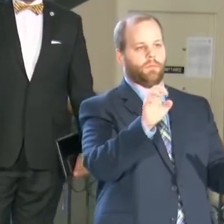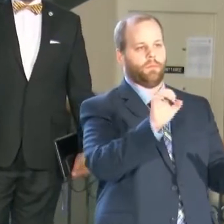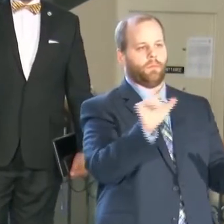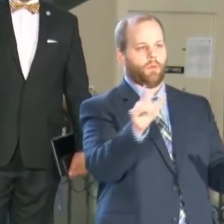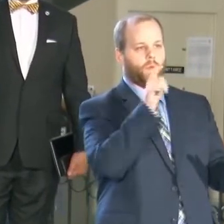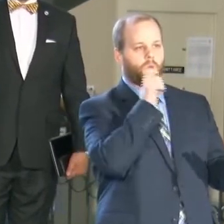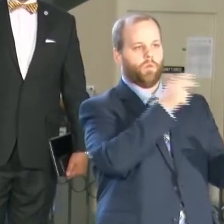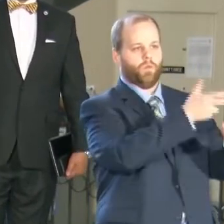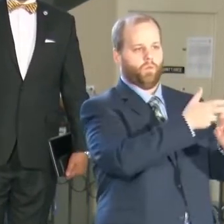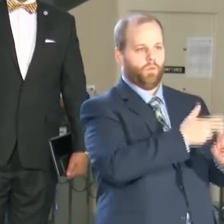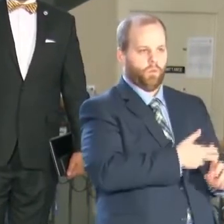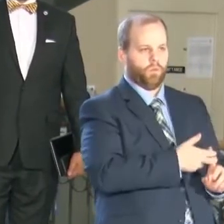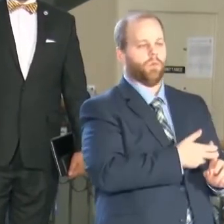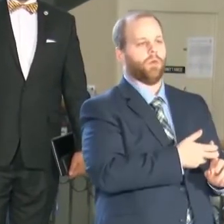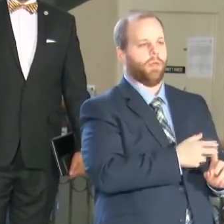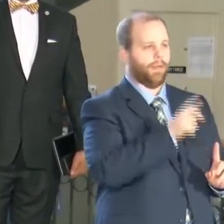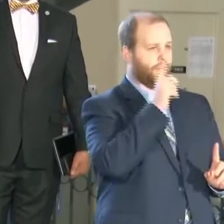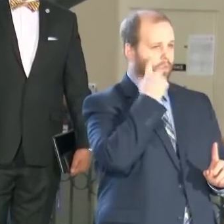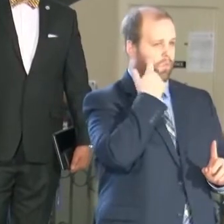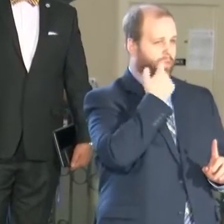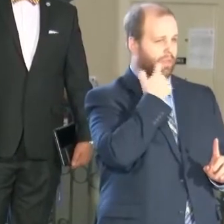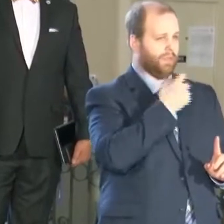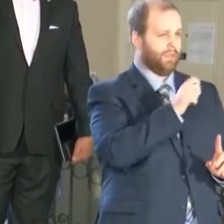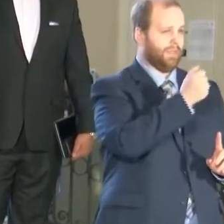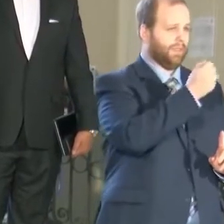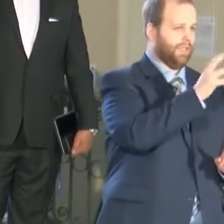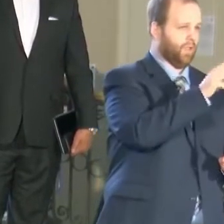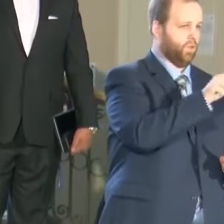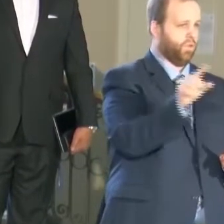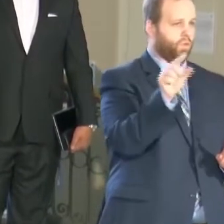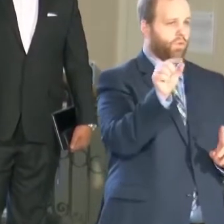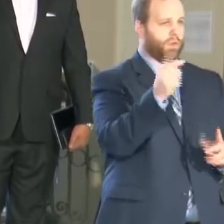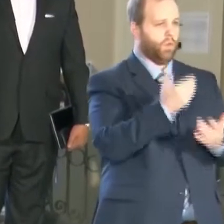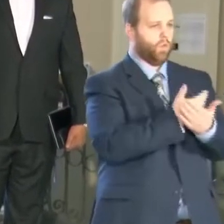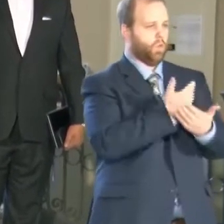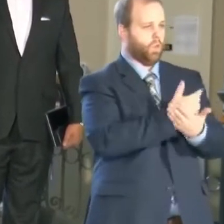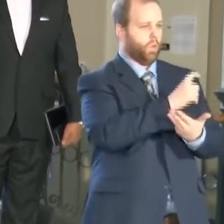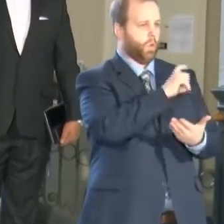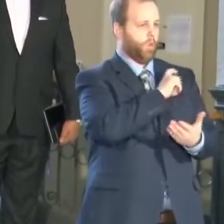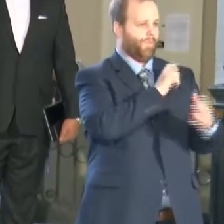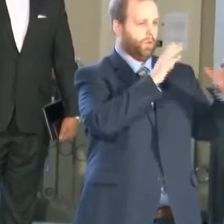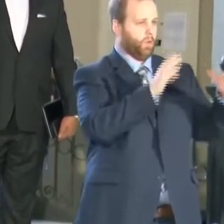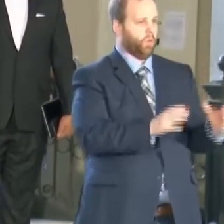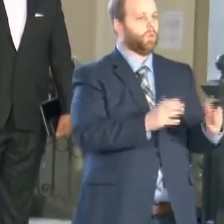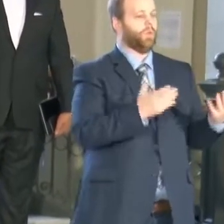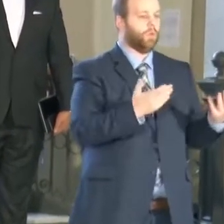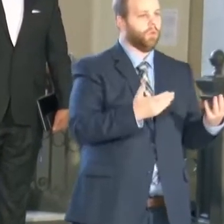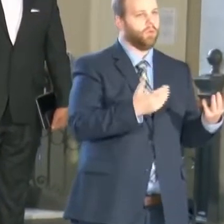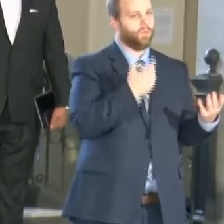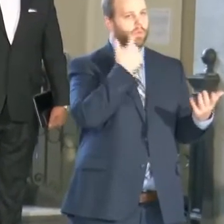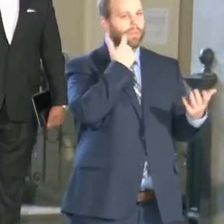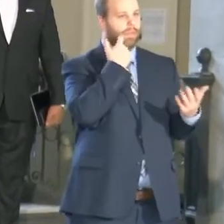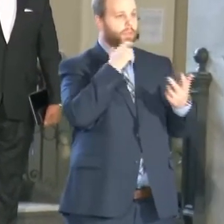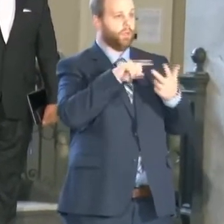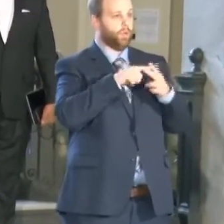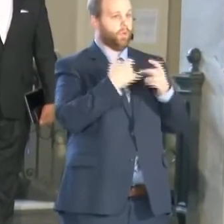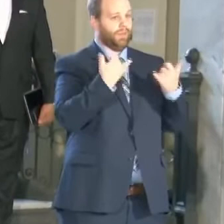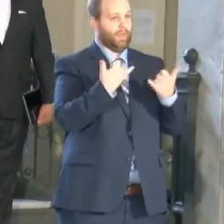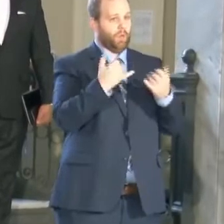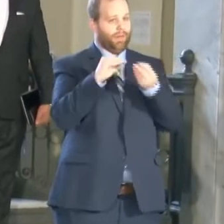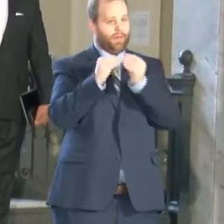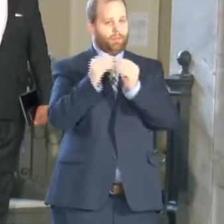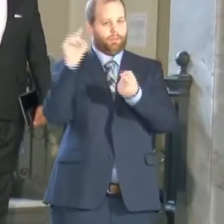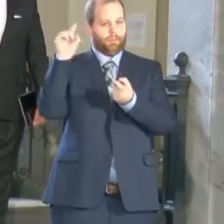recruited close to 20, somewhere around between 16 to 20 officers that are just starting right now. So that number now transitions somewhere from